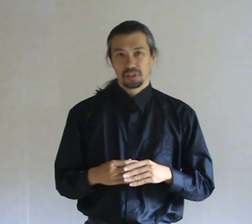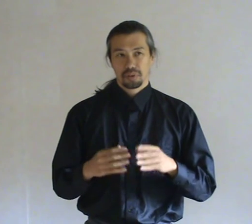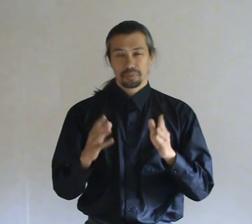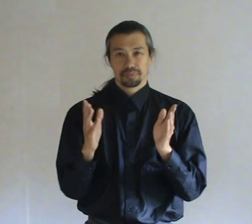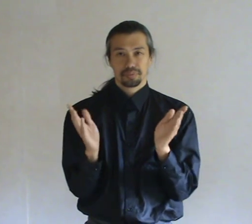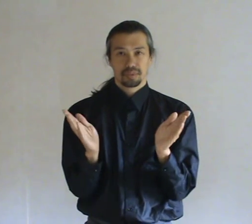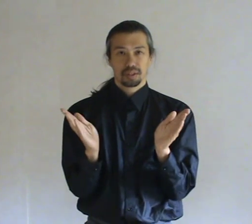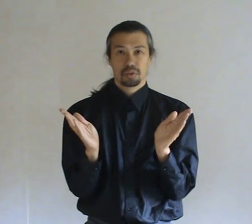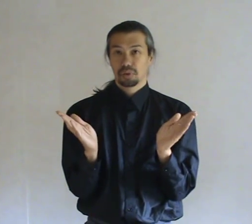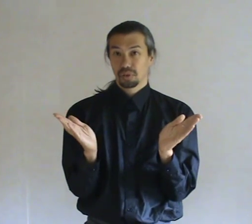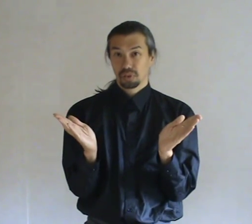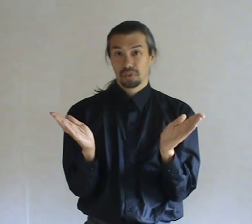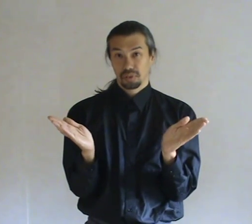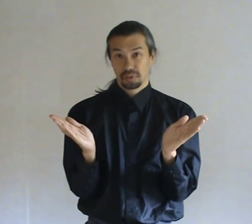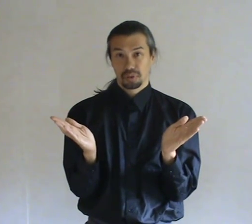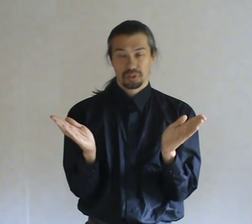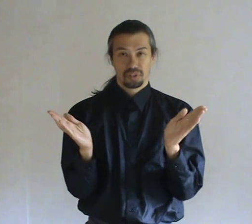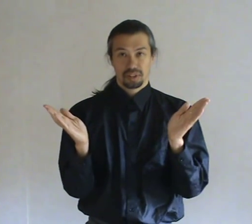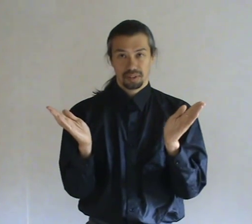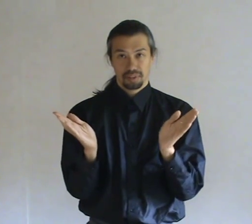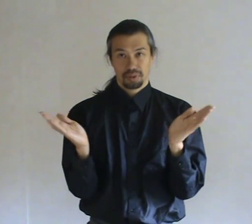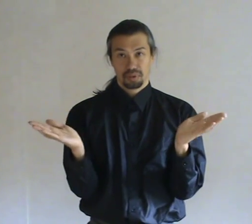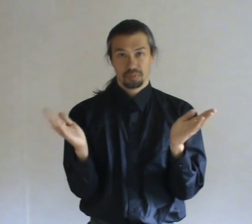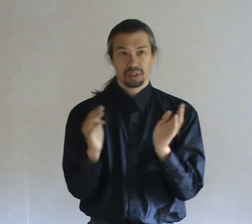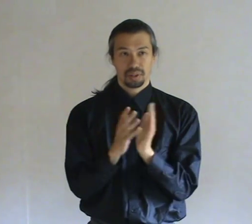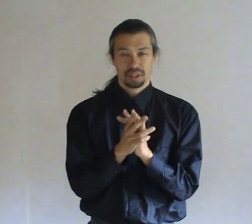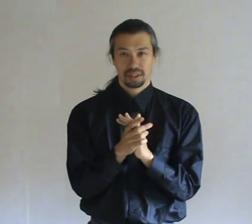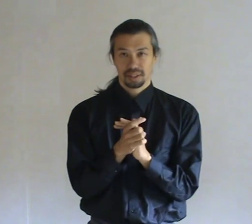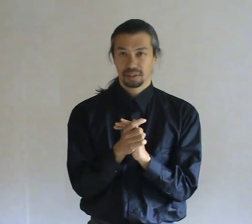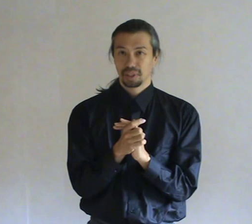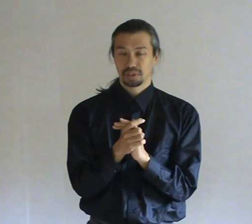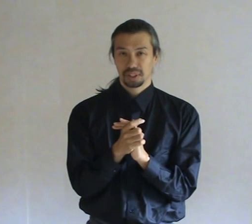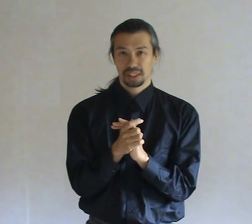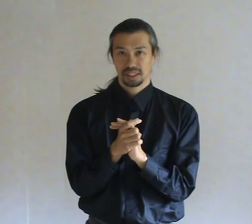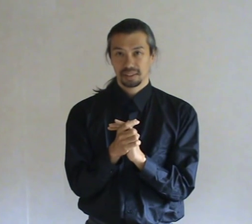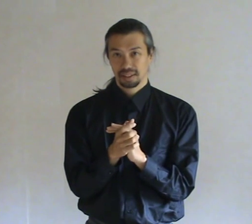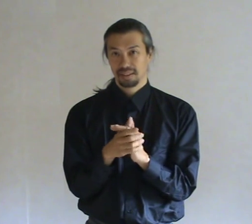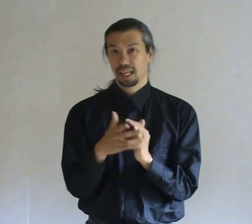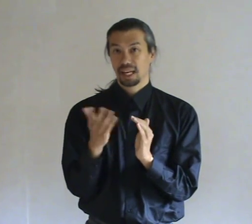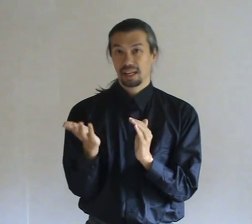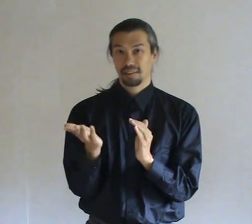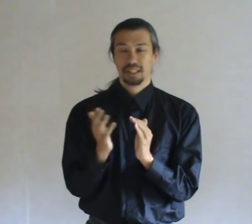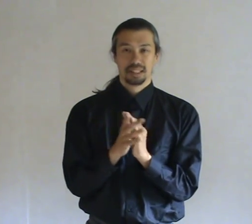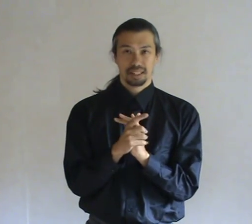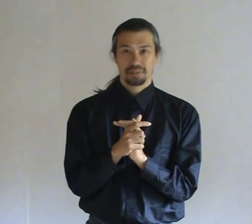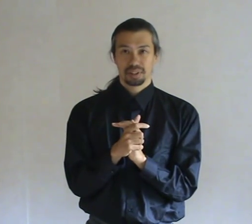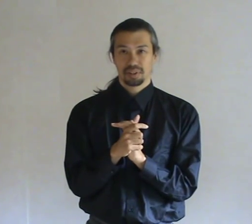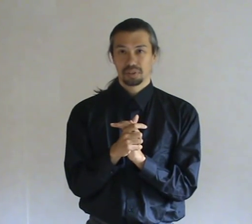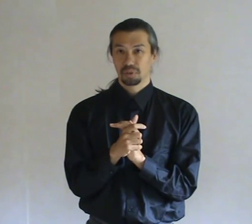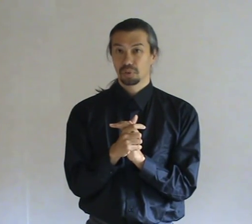So Kronos of course if you go in the Greek tradition. Hela if you go into the